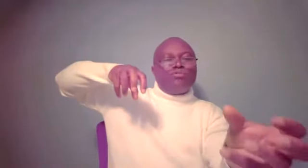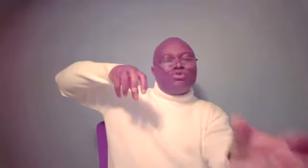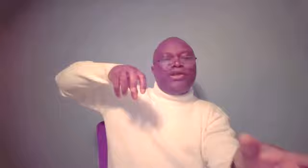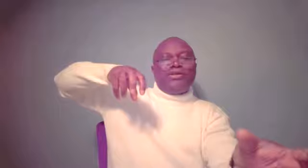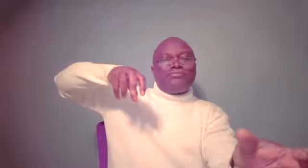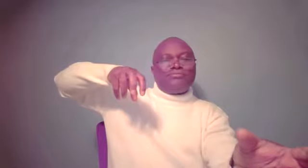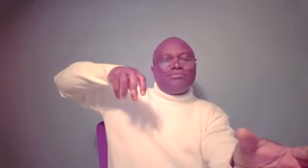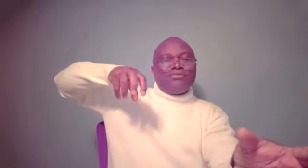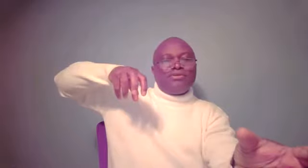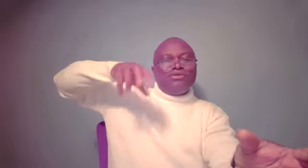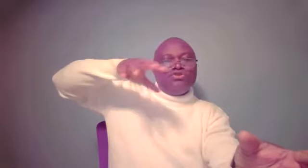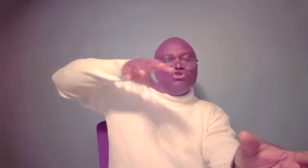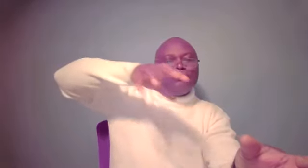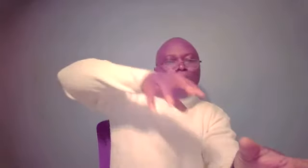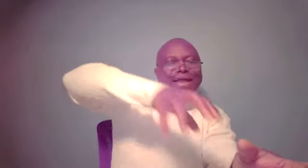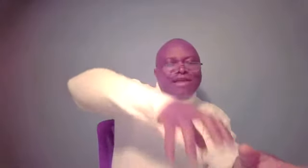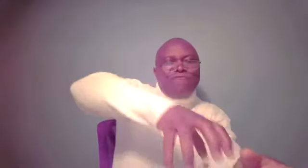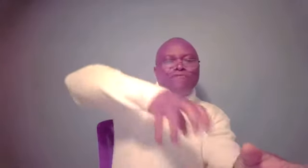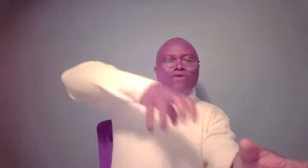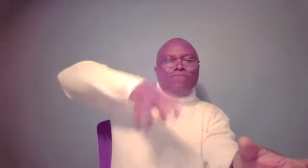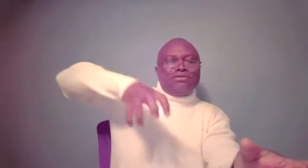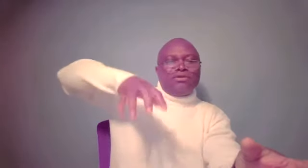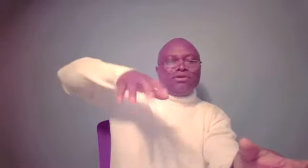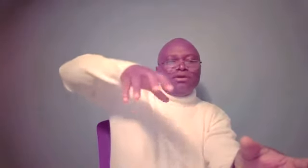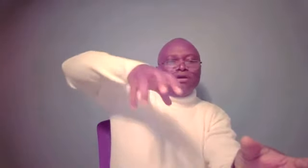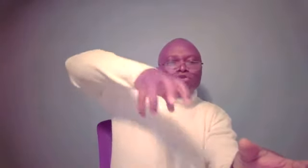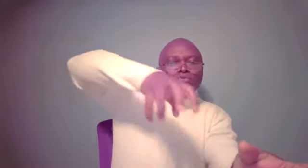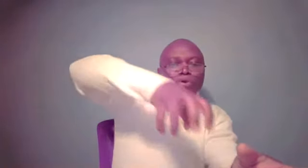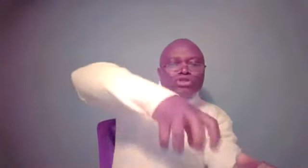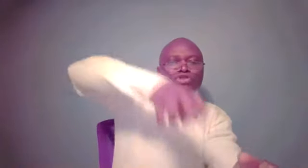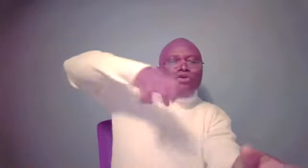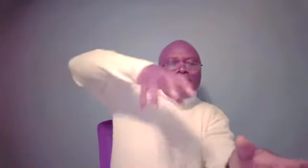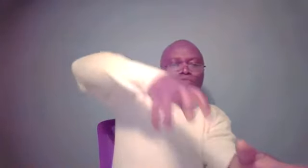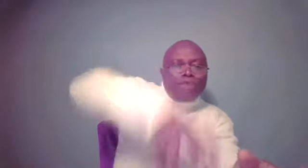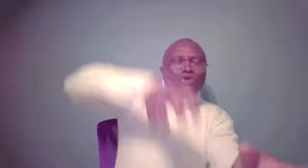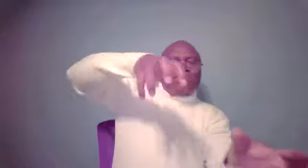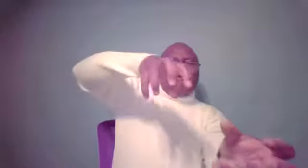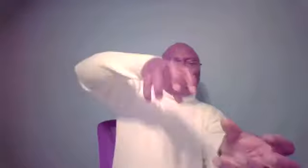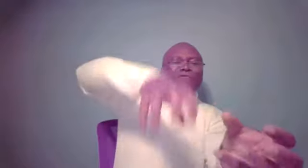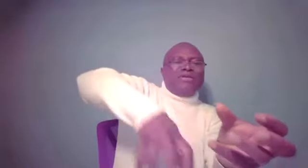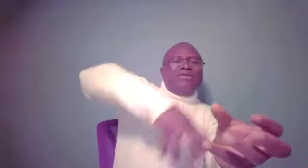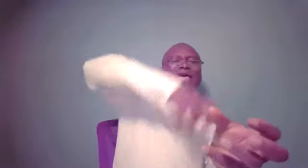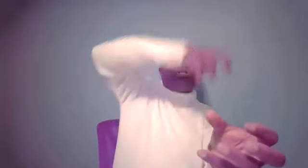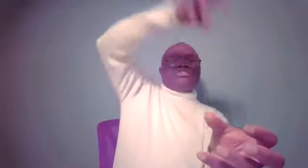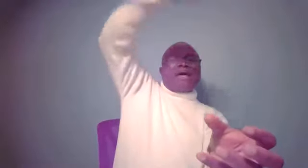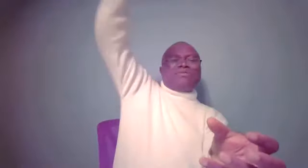opportunity to benefit from it, to position and equip yourself for the next chapter